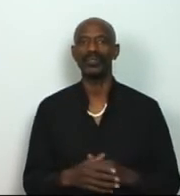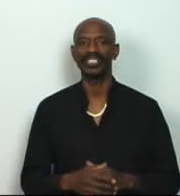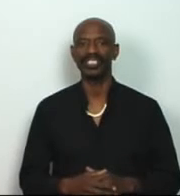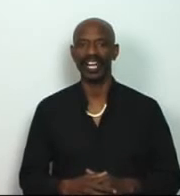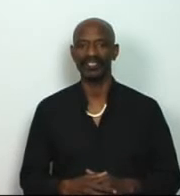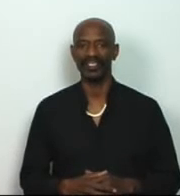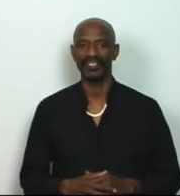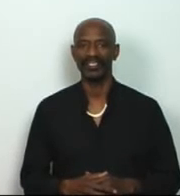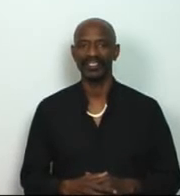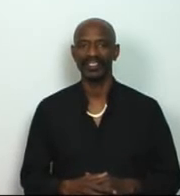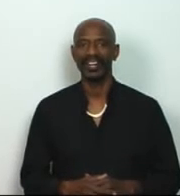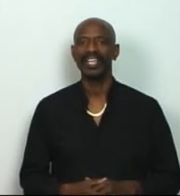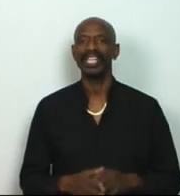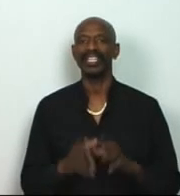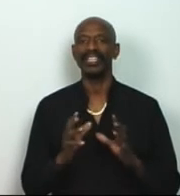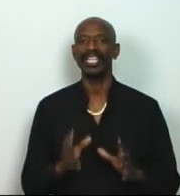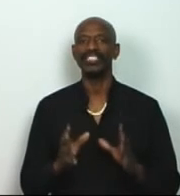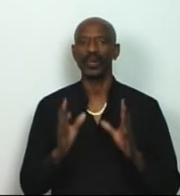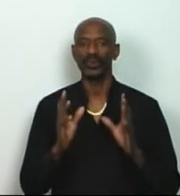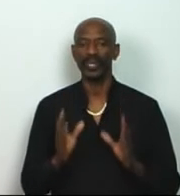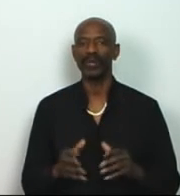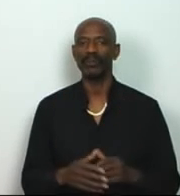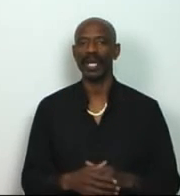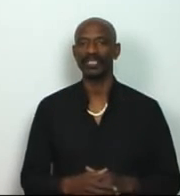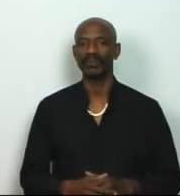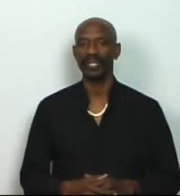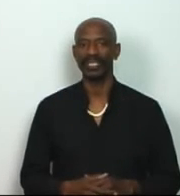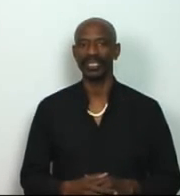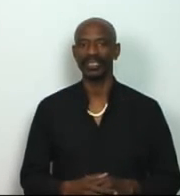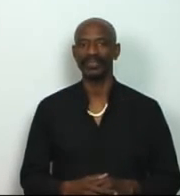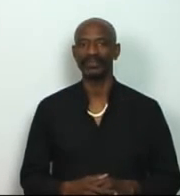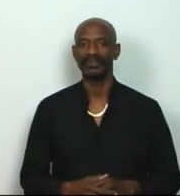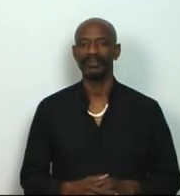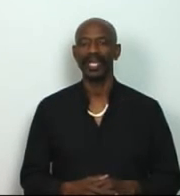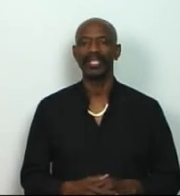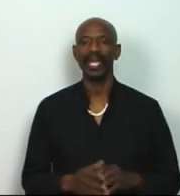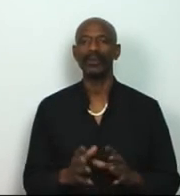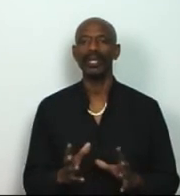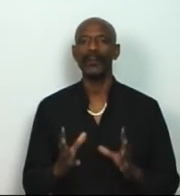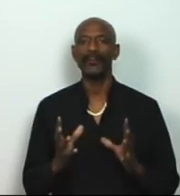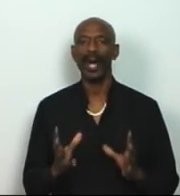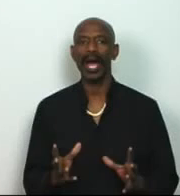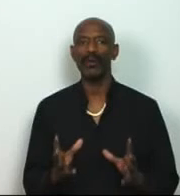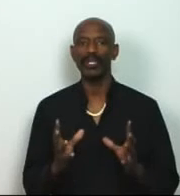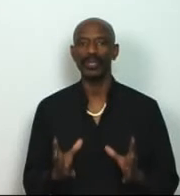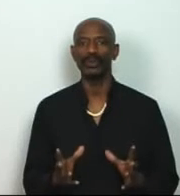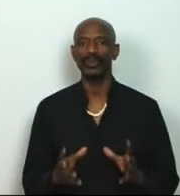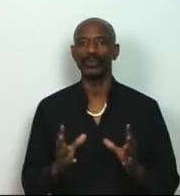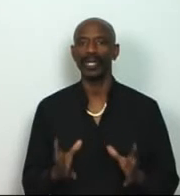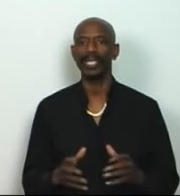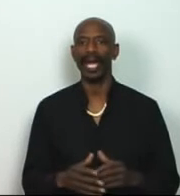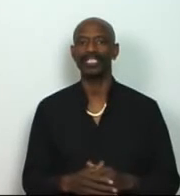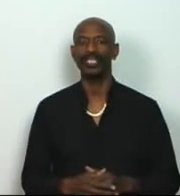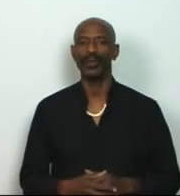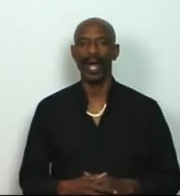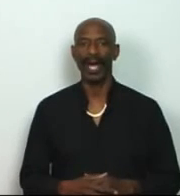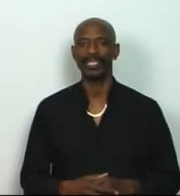will discover that these are real possibilities. They will empower you to realize your highest